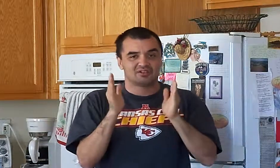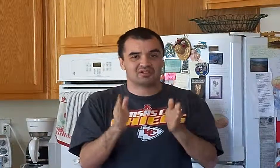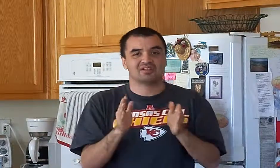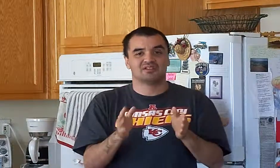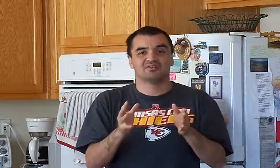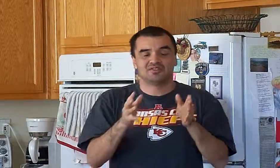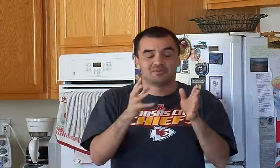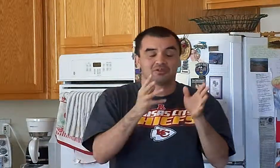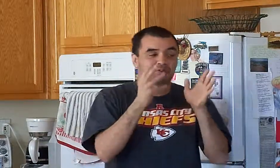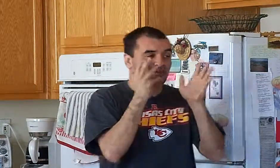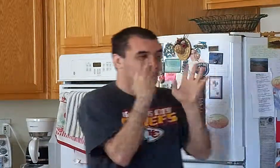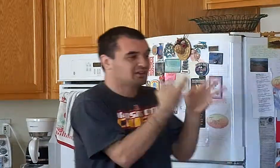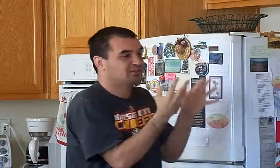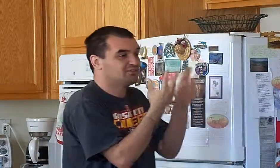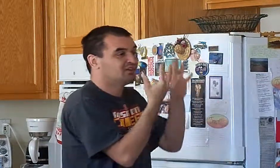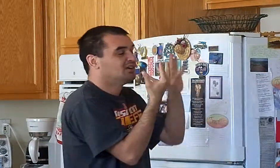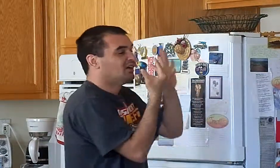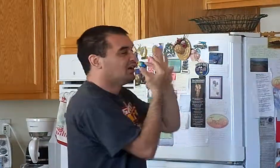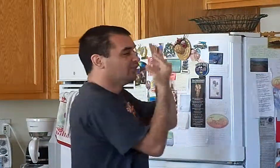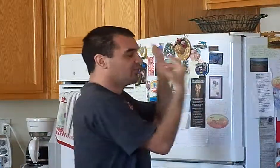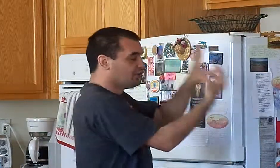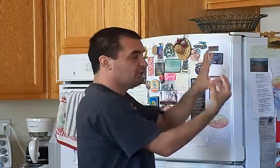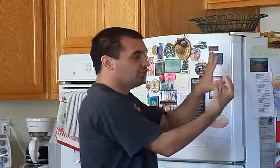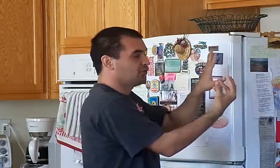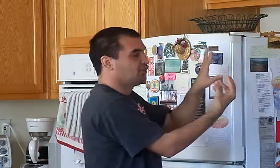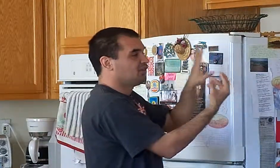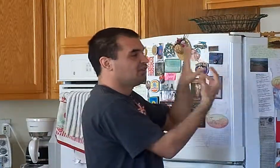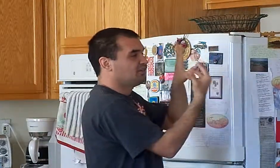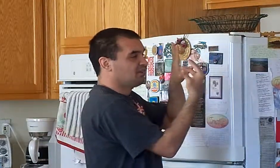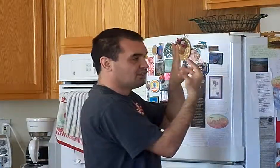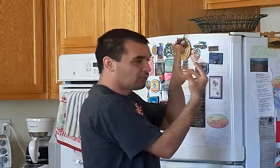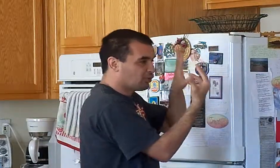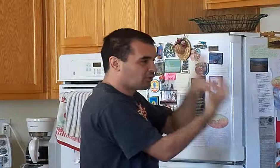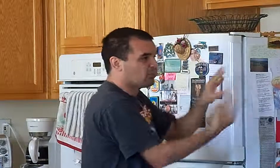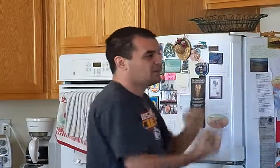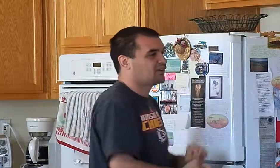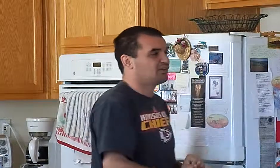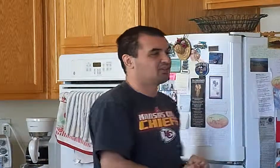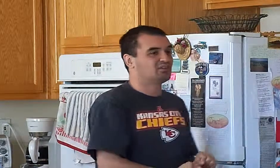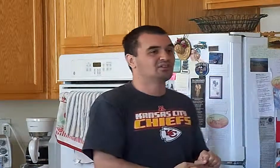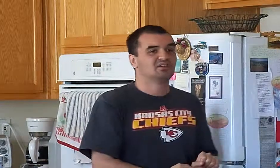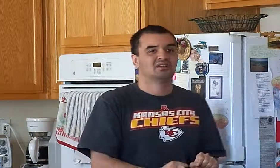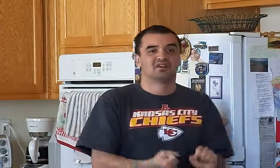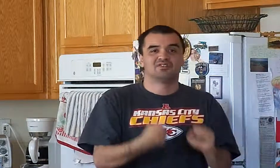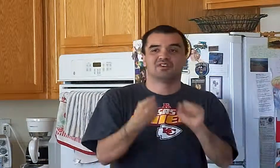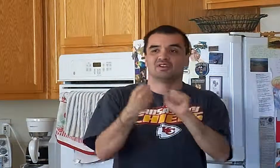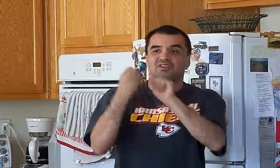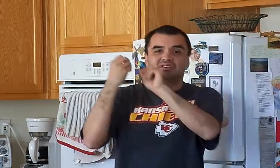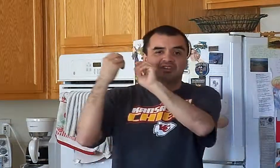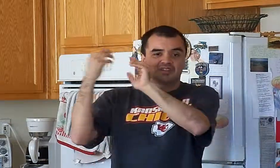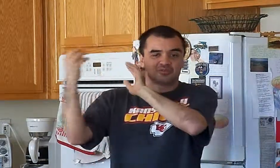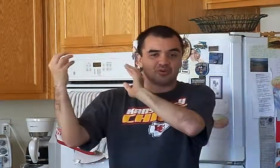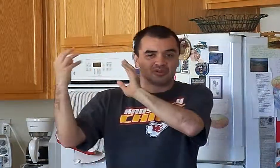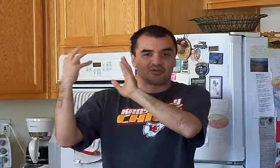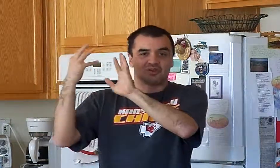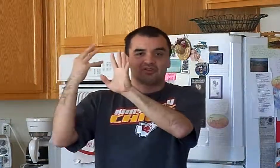of look at it from the perspective of those that supported one character and feel that this is nothing more than a way of